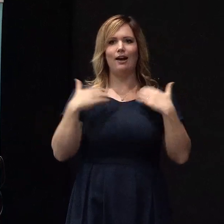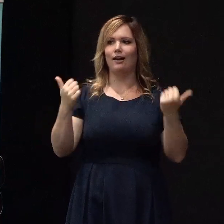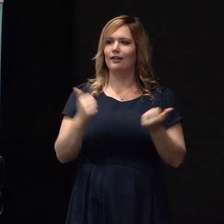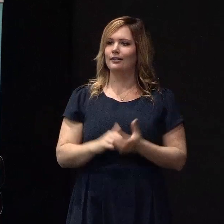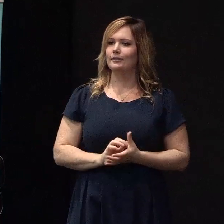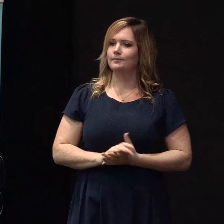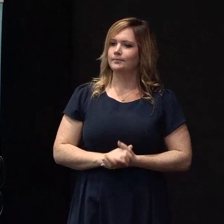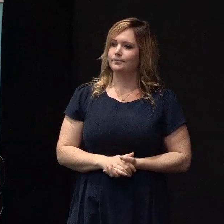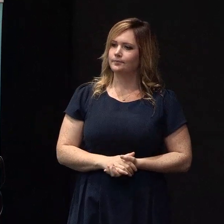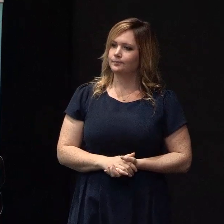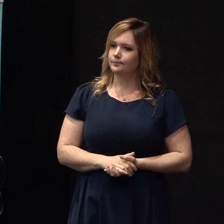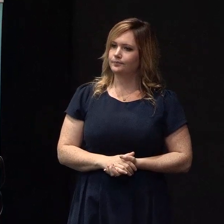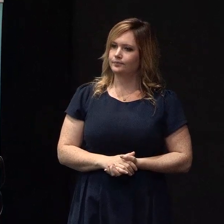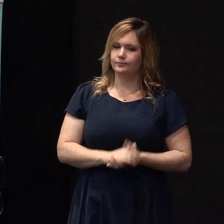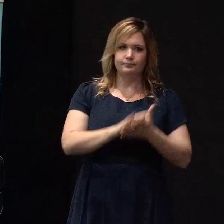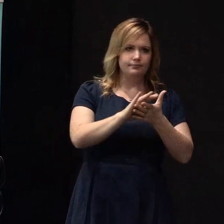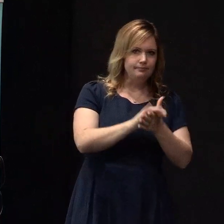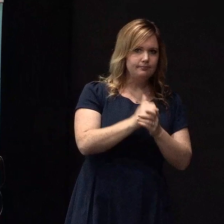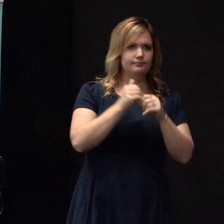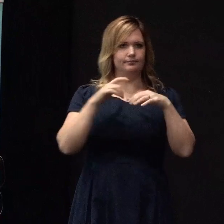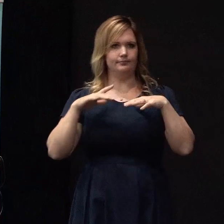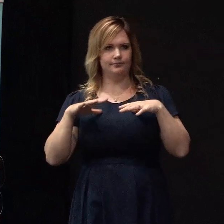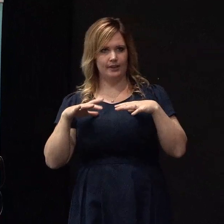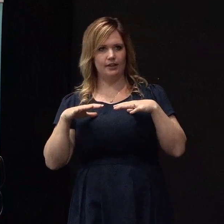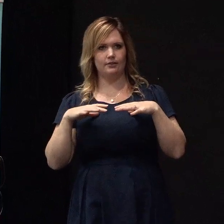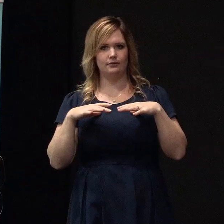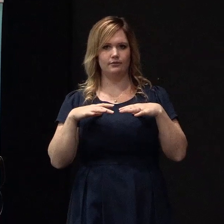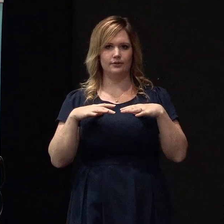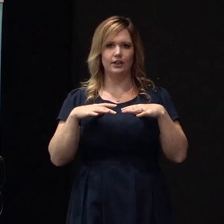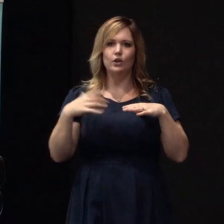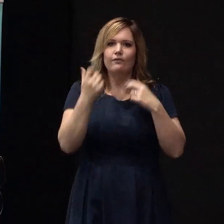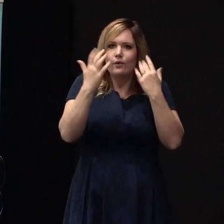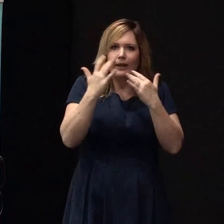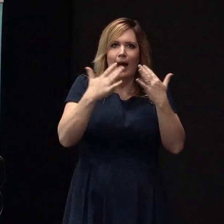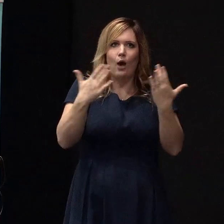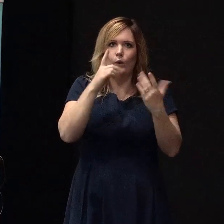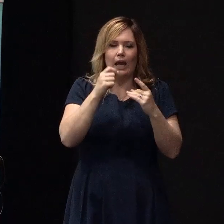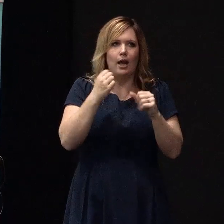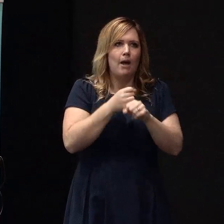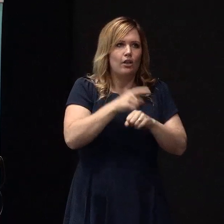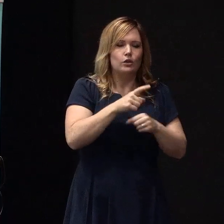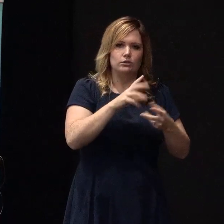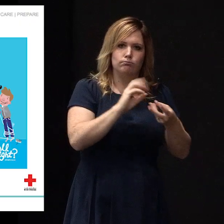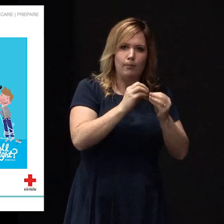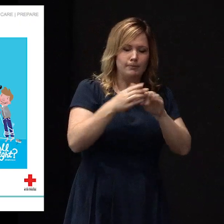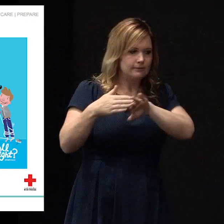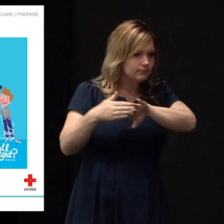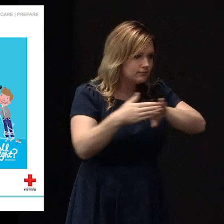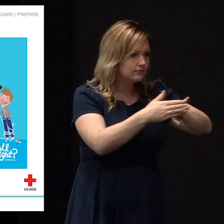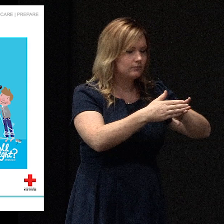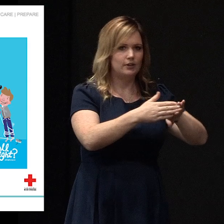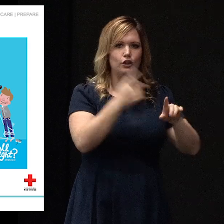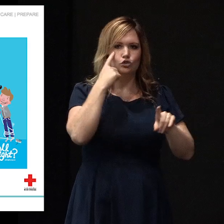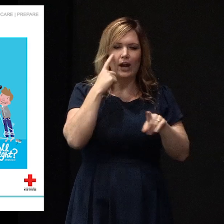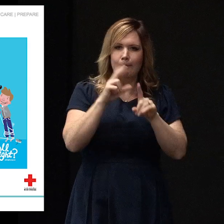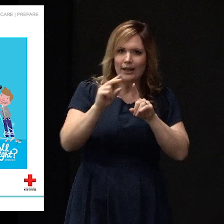Okay? So pleasure and leisure, it is about, you know, it's the anecdote, or antidote, rather, to cortisol. It's about keeping our tank full,